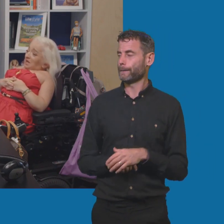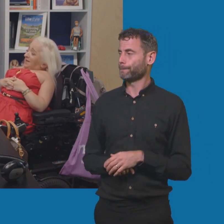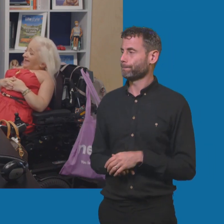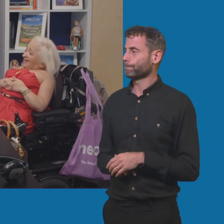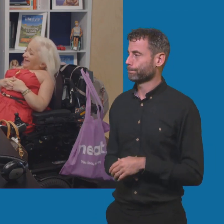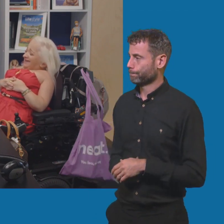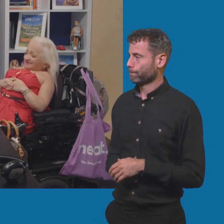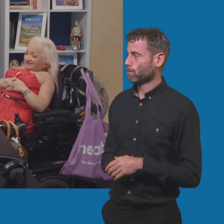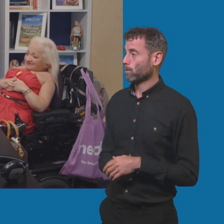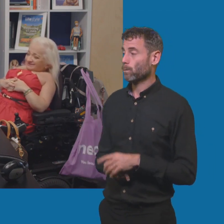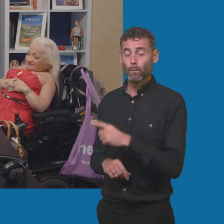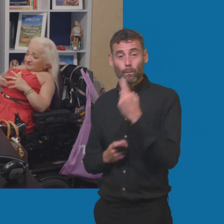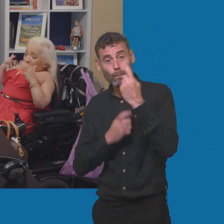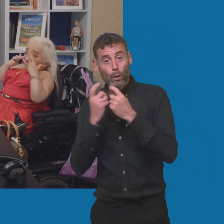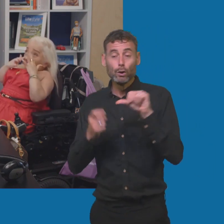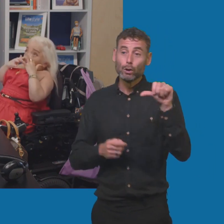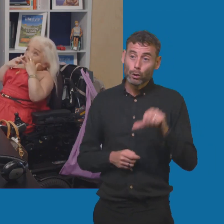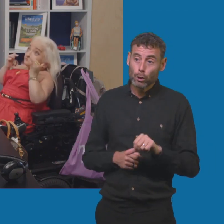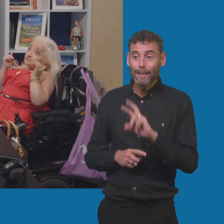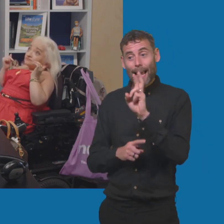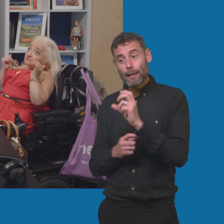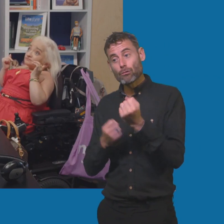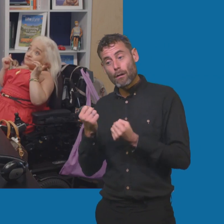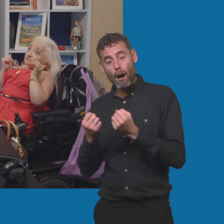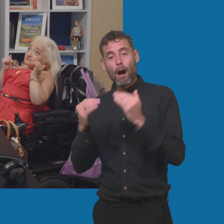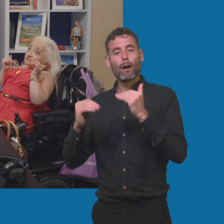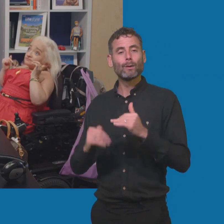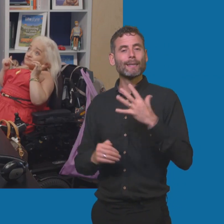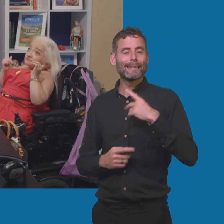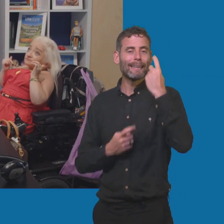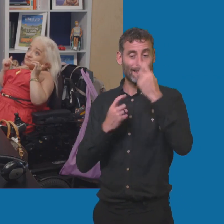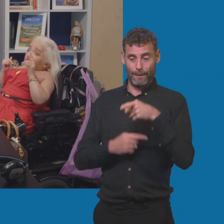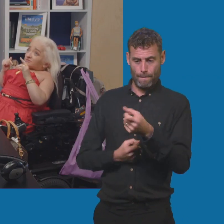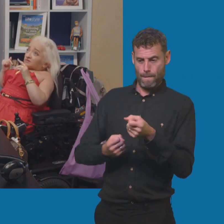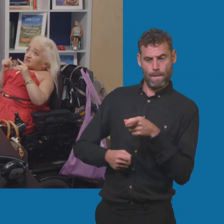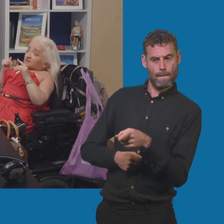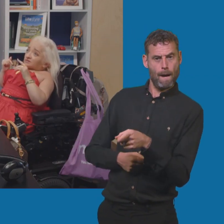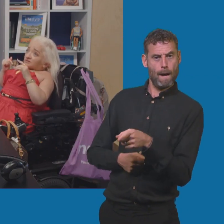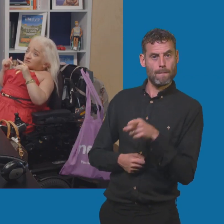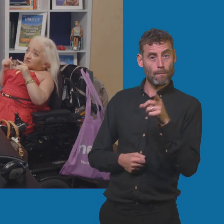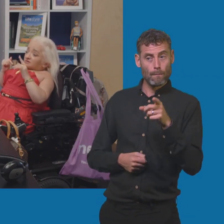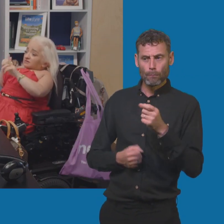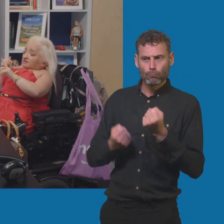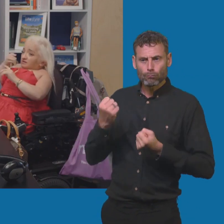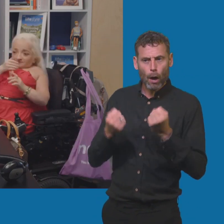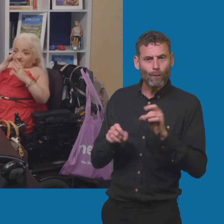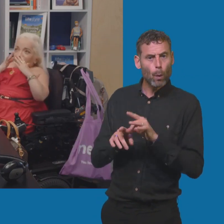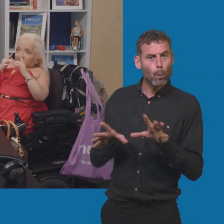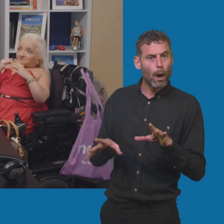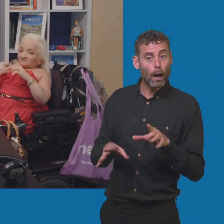whether or not you should look at an electric car, the next thing to think about is actually the car itself and how you use your car and whether it would suit your needs. So, you know, do you